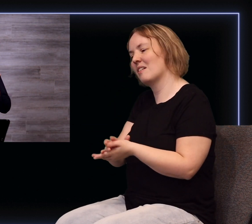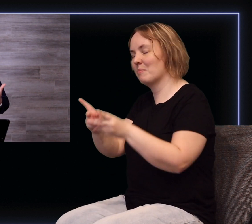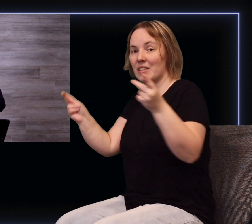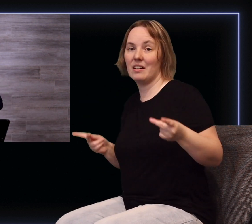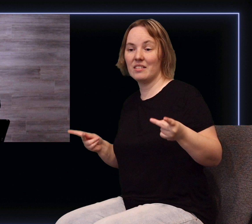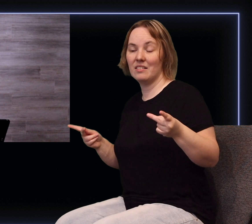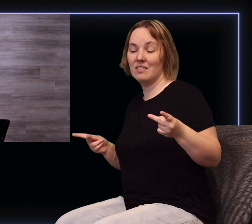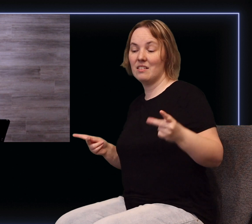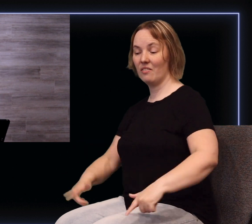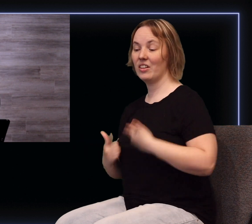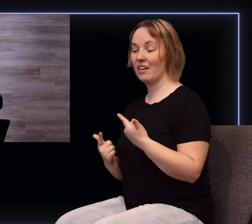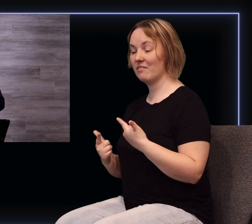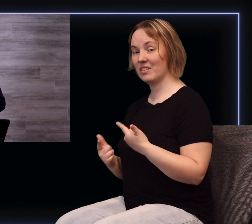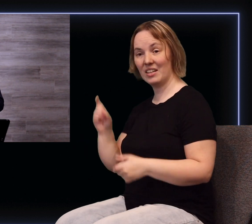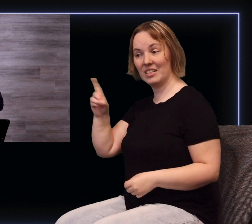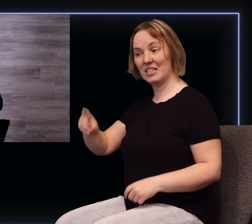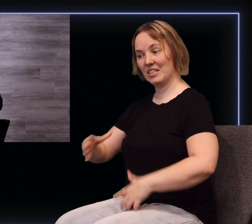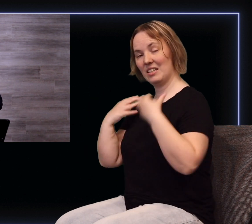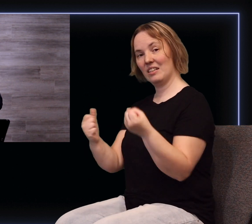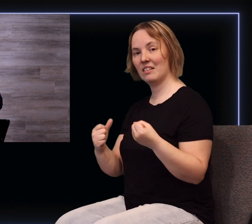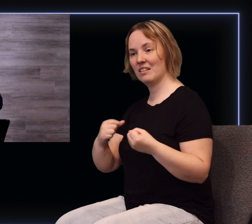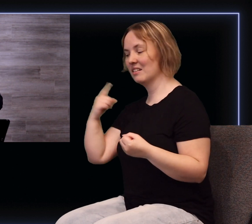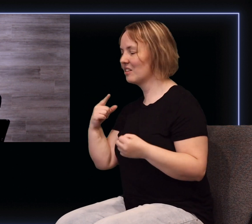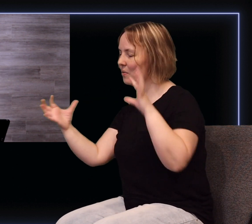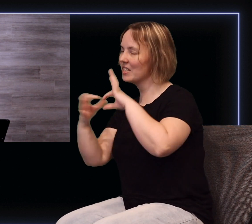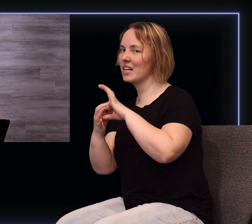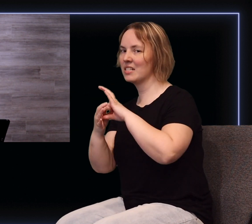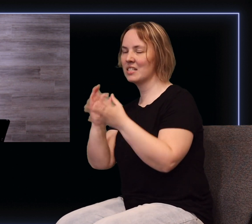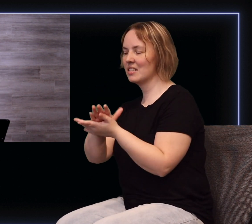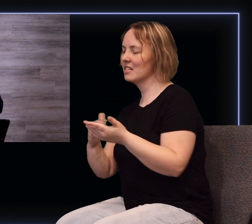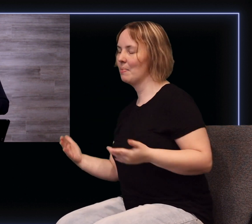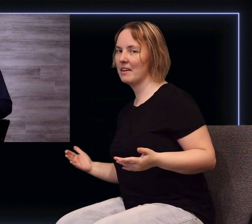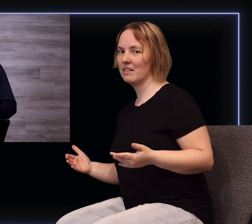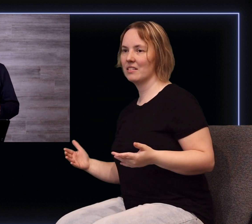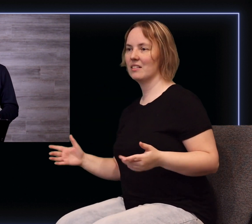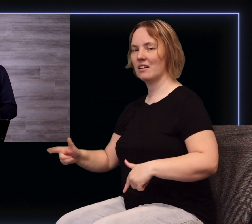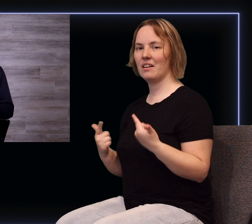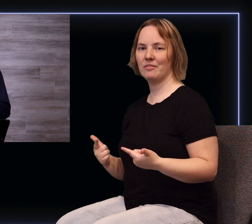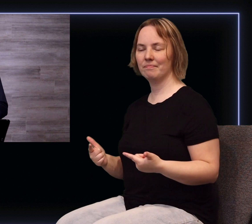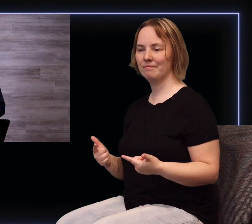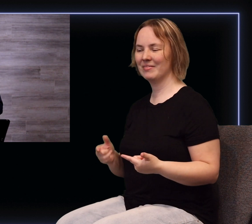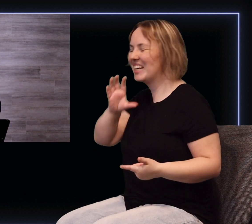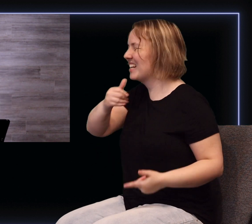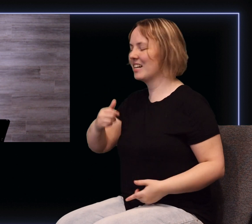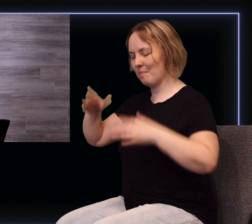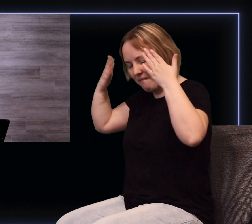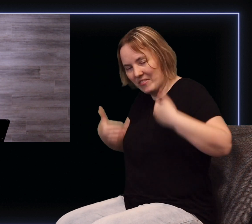area of our life where there needs to be healing, it is always attached to something else in our life. Now, I'm not